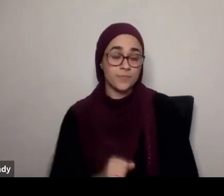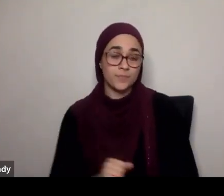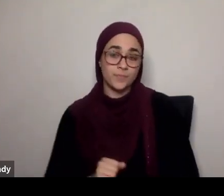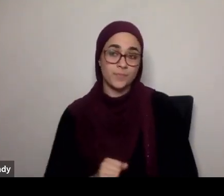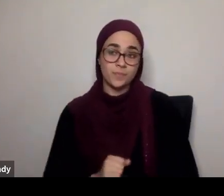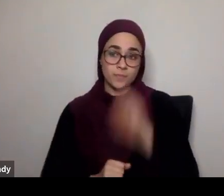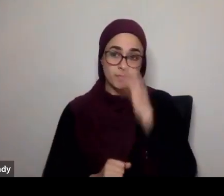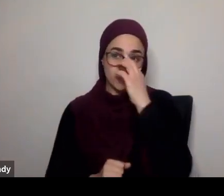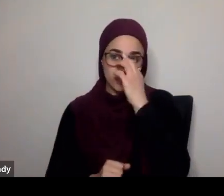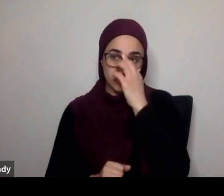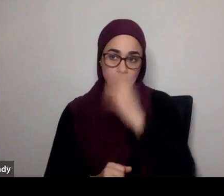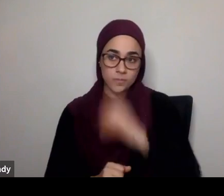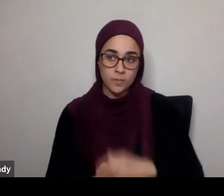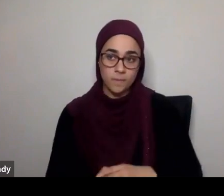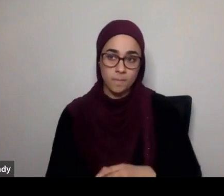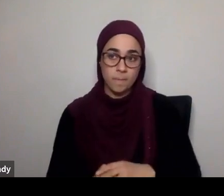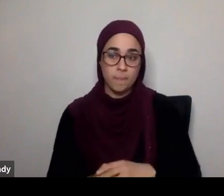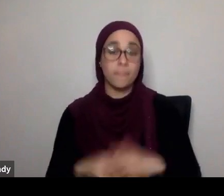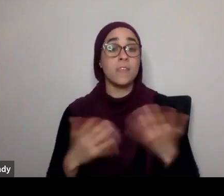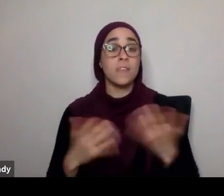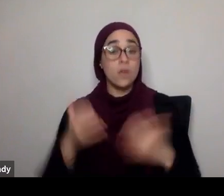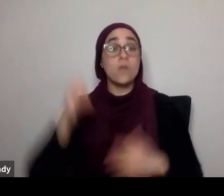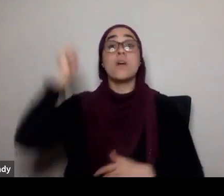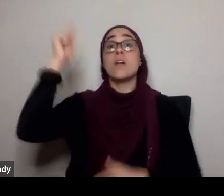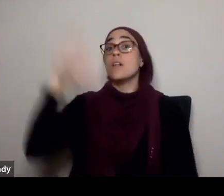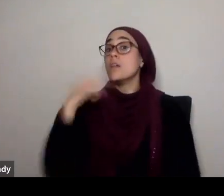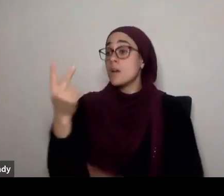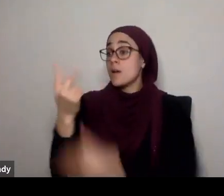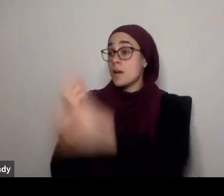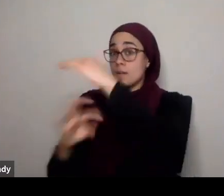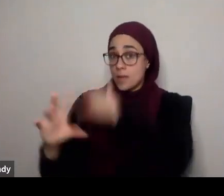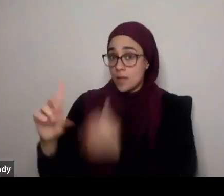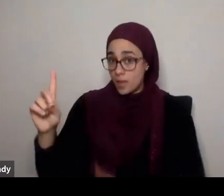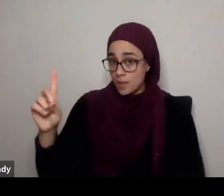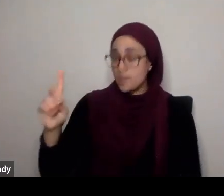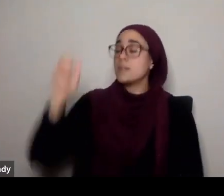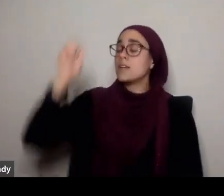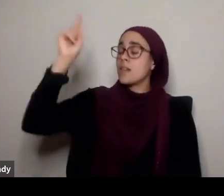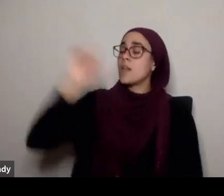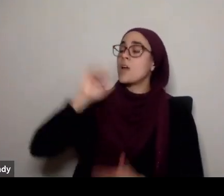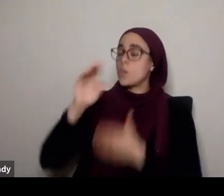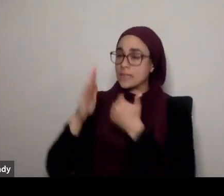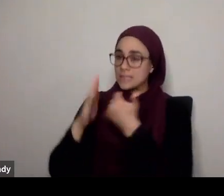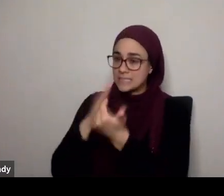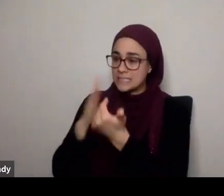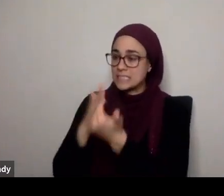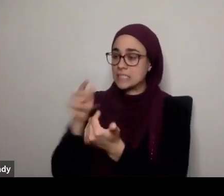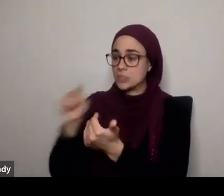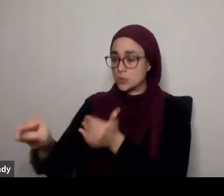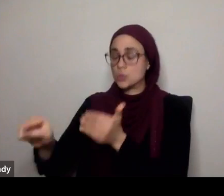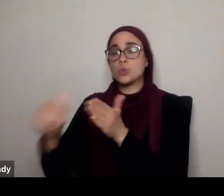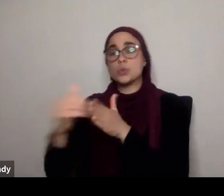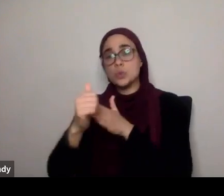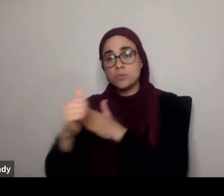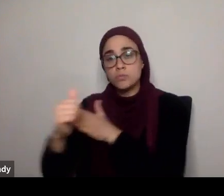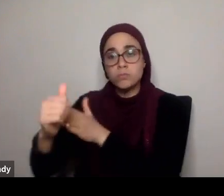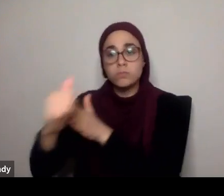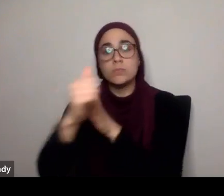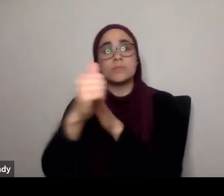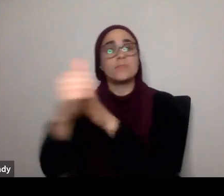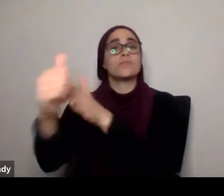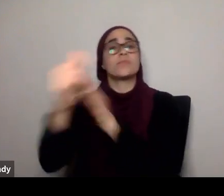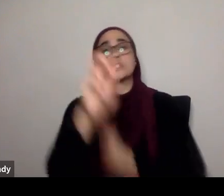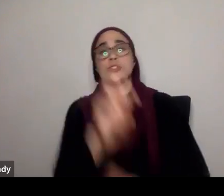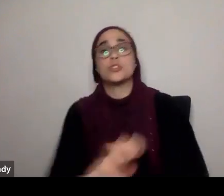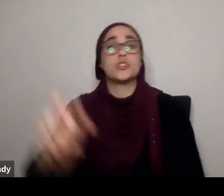so Allah is saying, I will ease you, into this process, and journey towards ease, that's basically how you can, translate